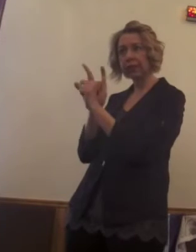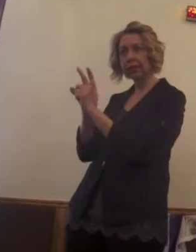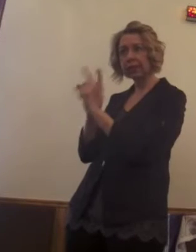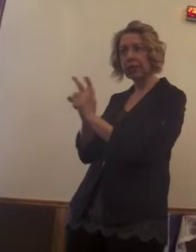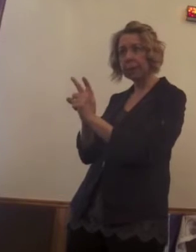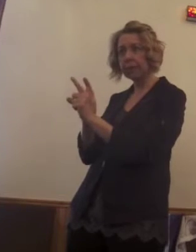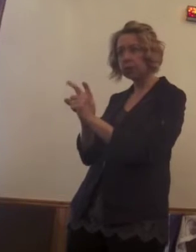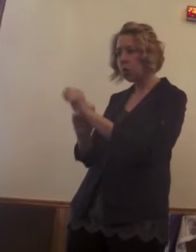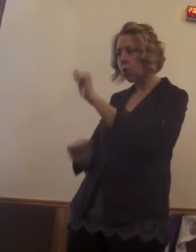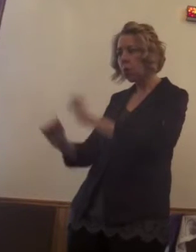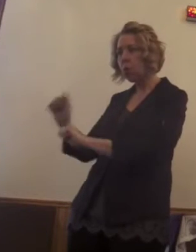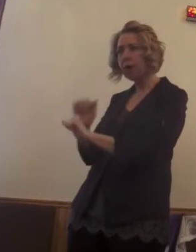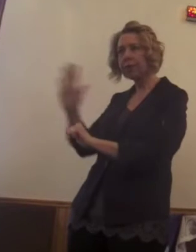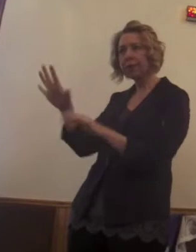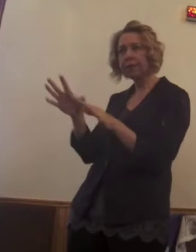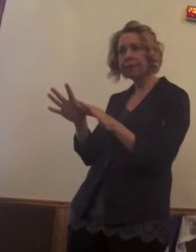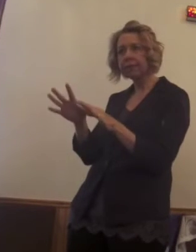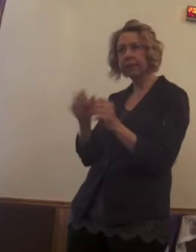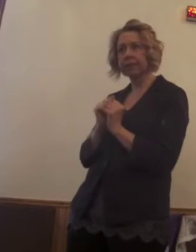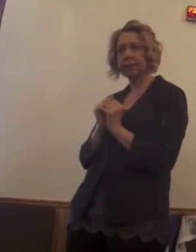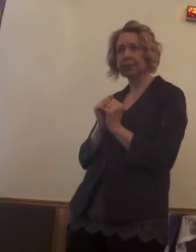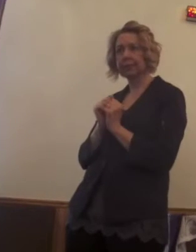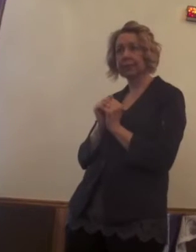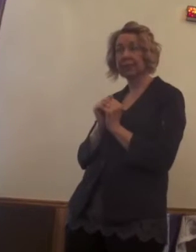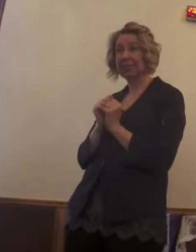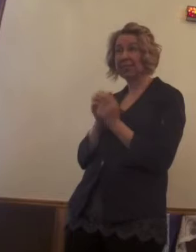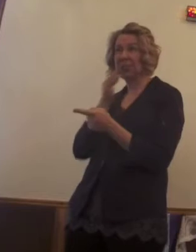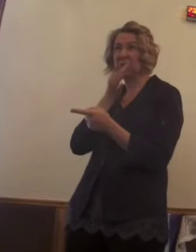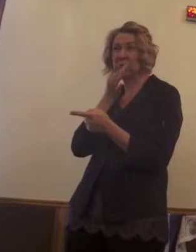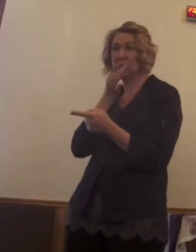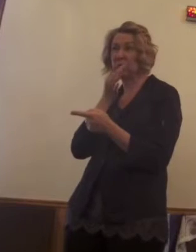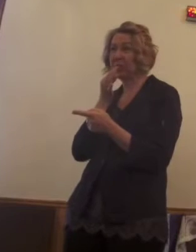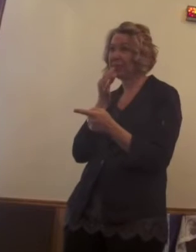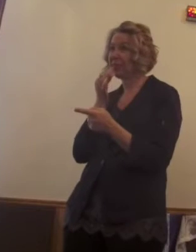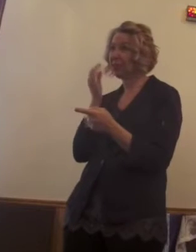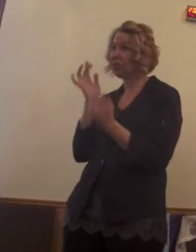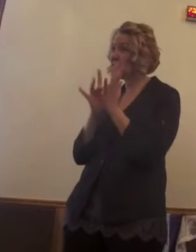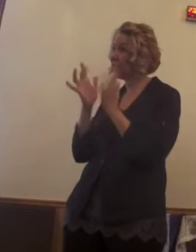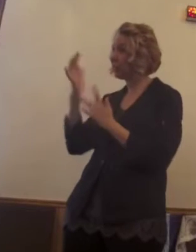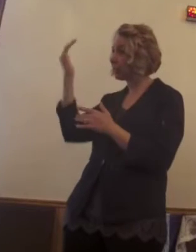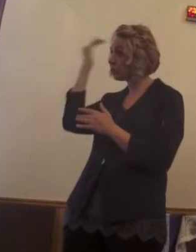knowing that within less than 24 hours that he was going to be betrayed?